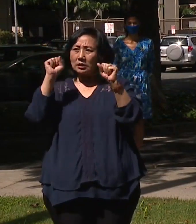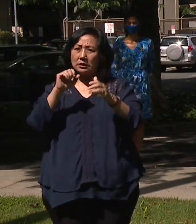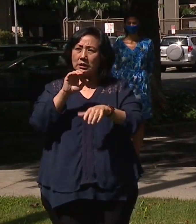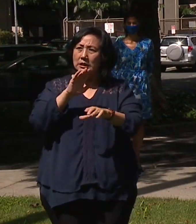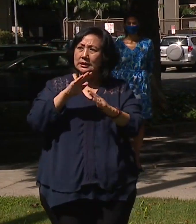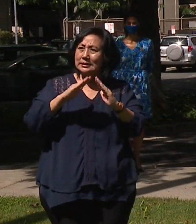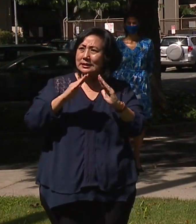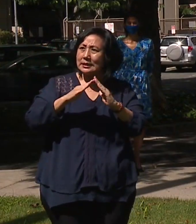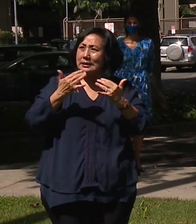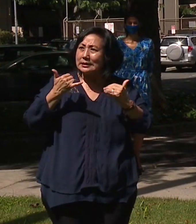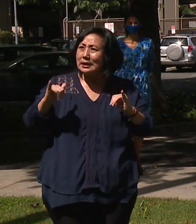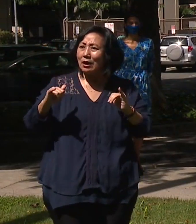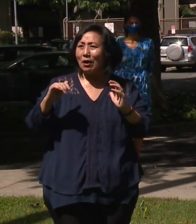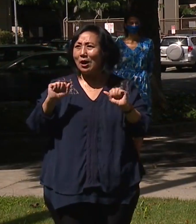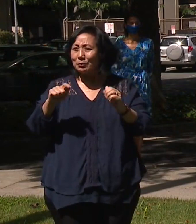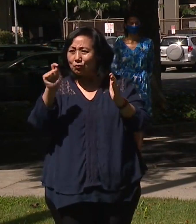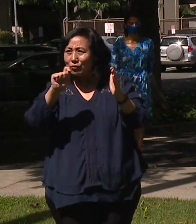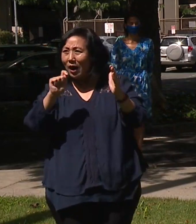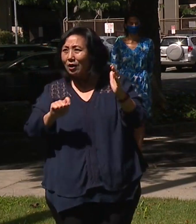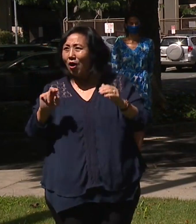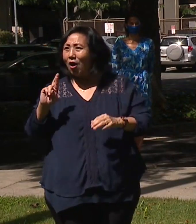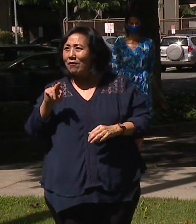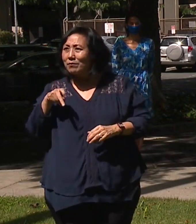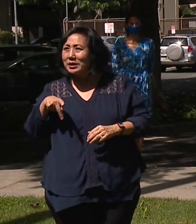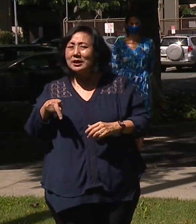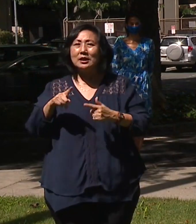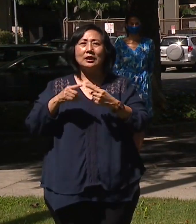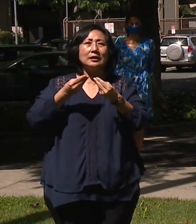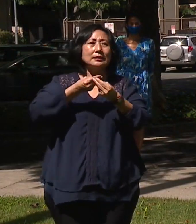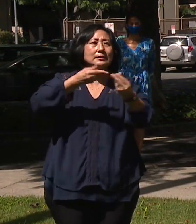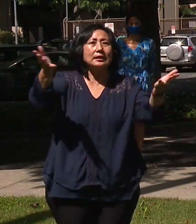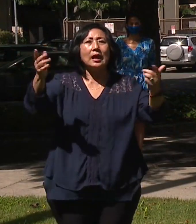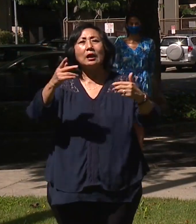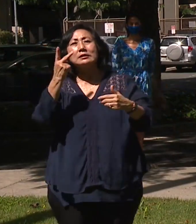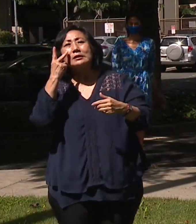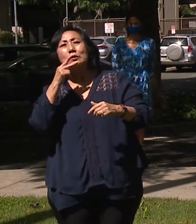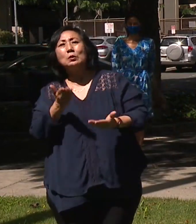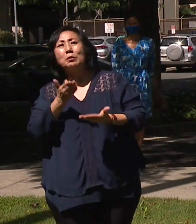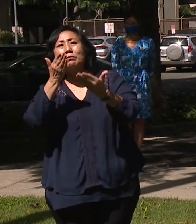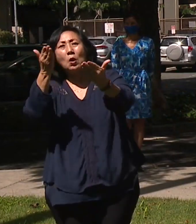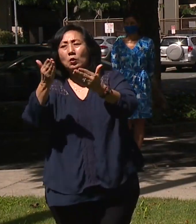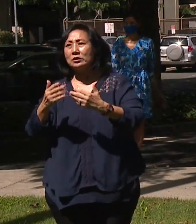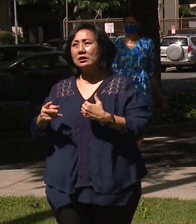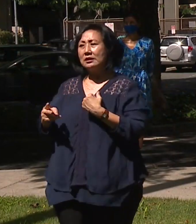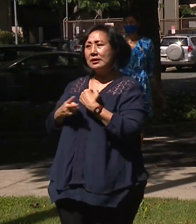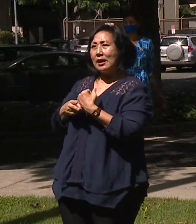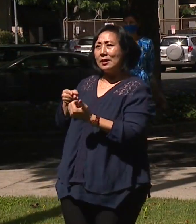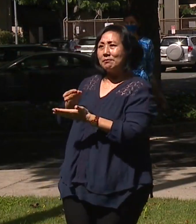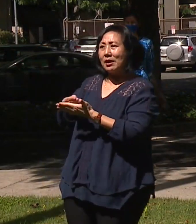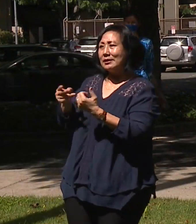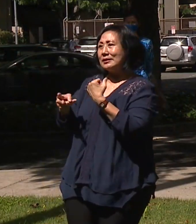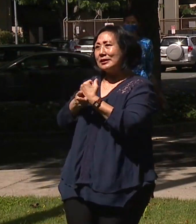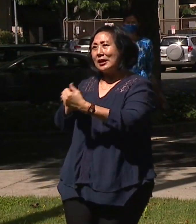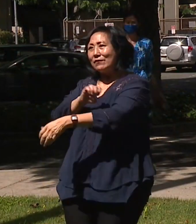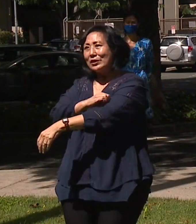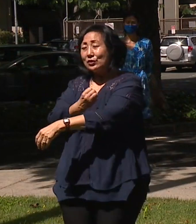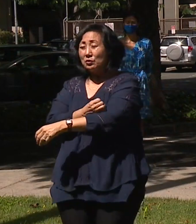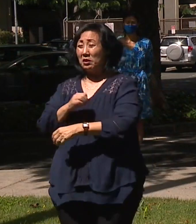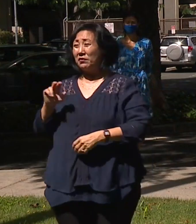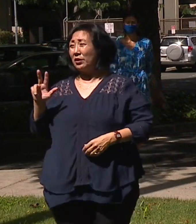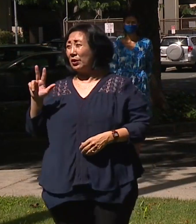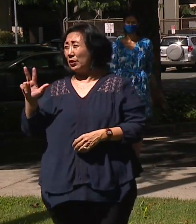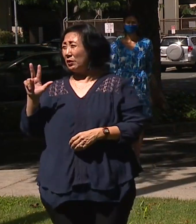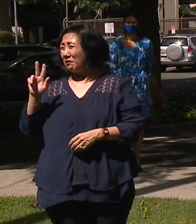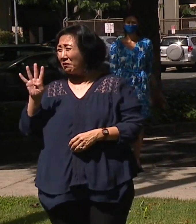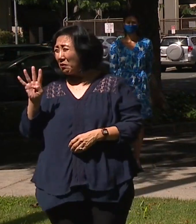they were able to put together this RFP to try and find a way to save money, create jobs. And we have about 330 employees in Hawaii, and now